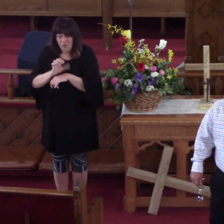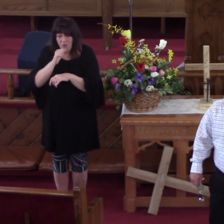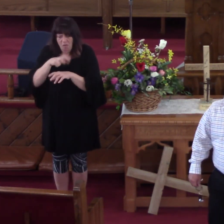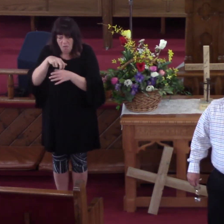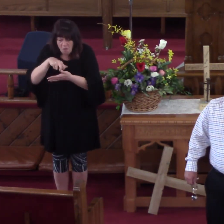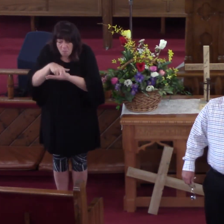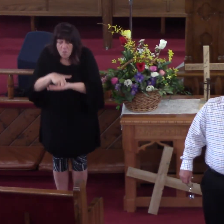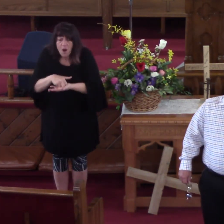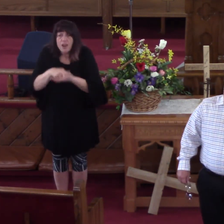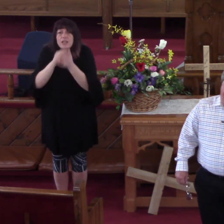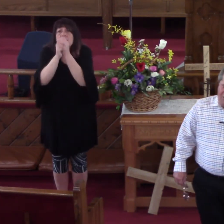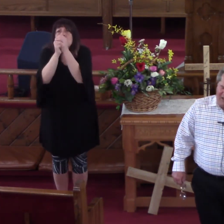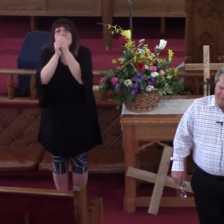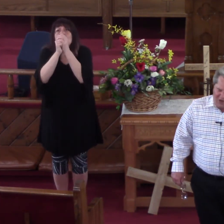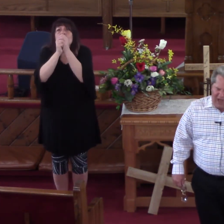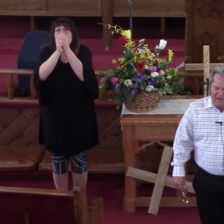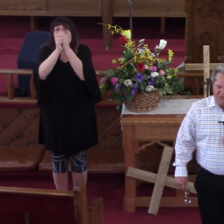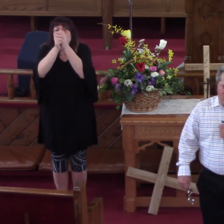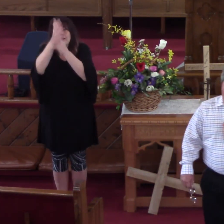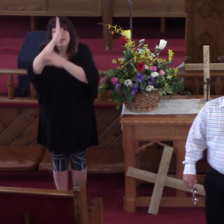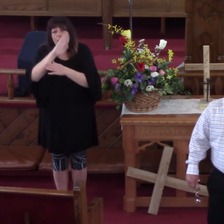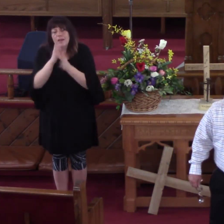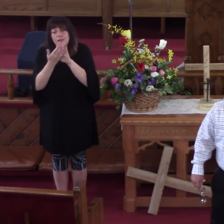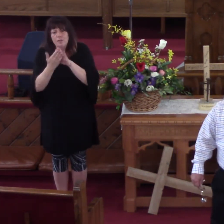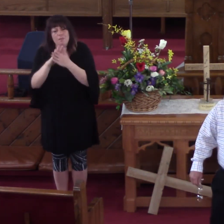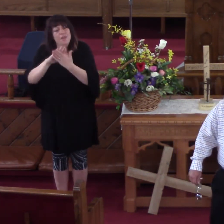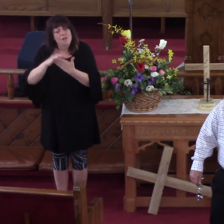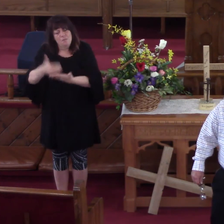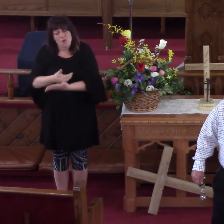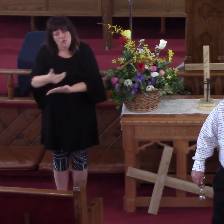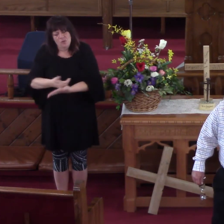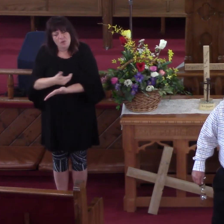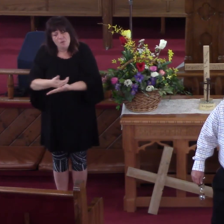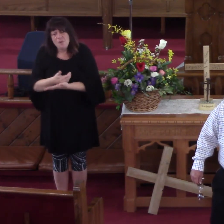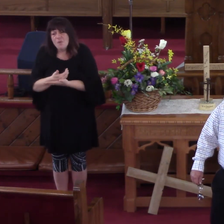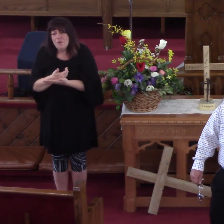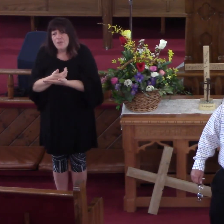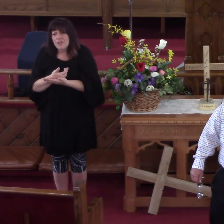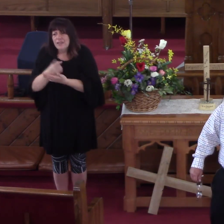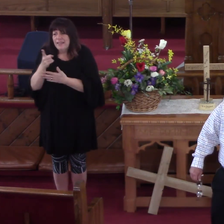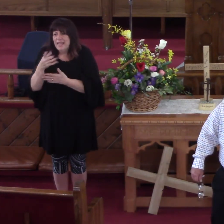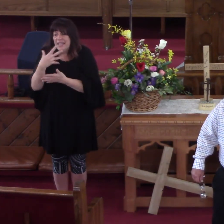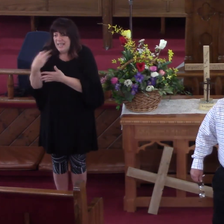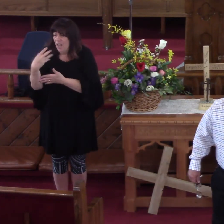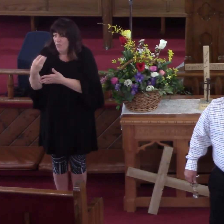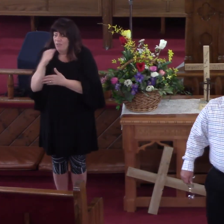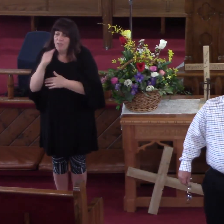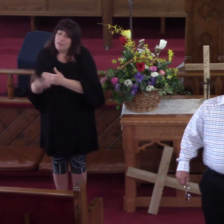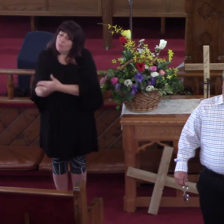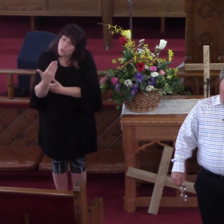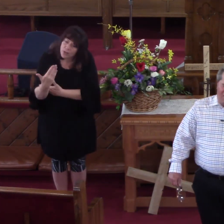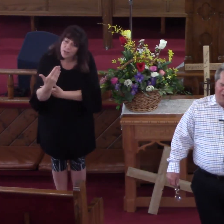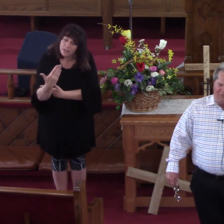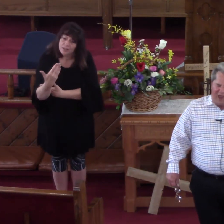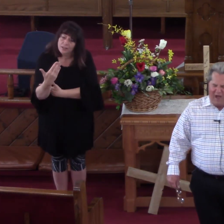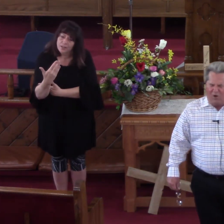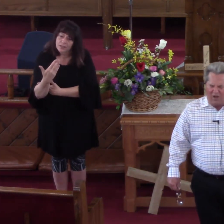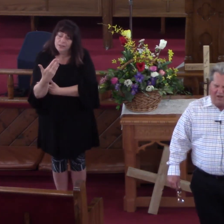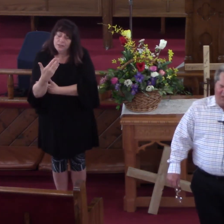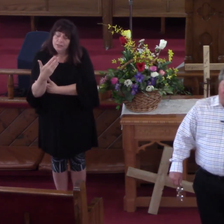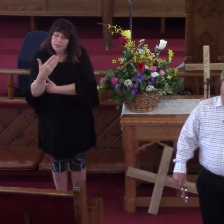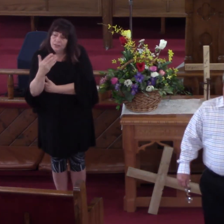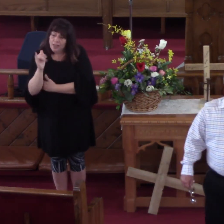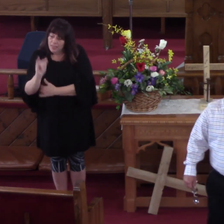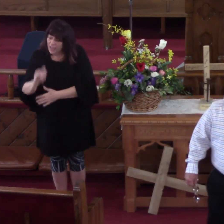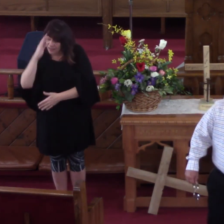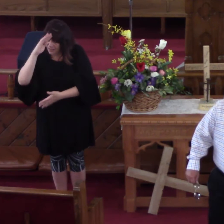Of This One That Many Times We Call My Friend The Prodigal Son And Thought Of How